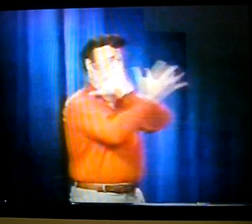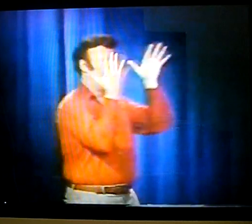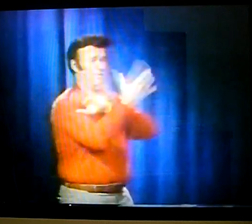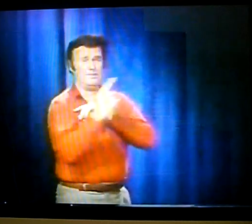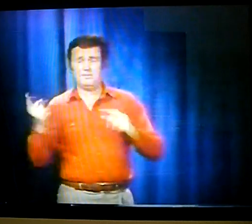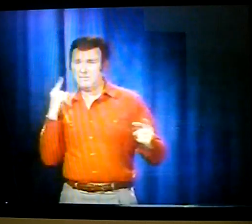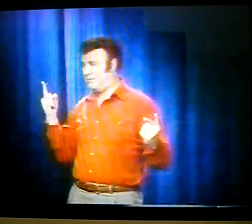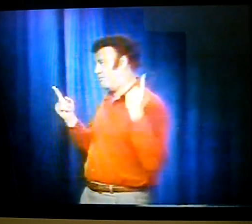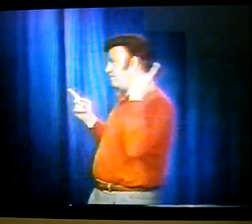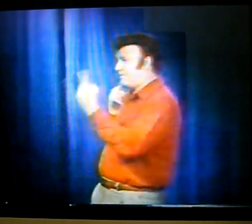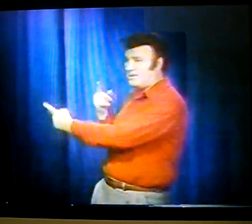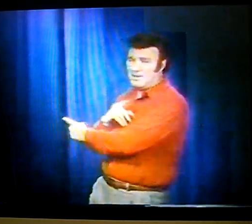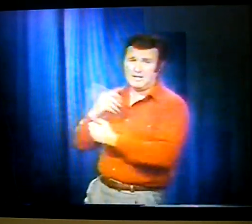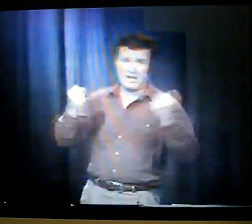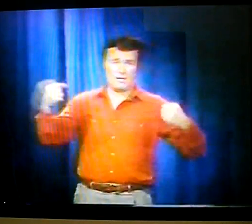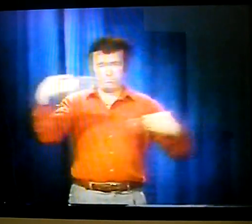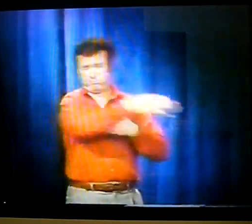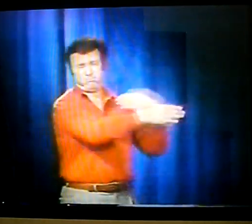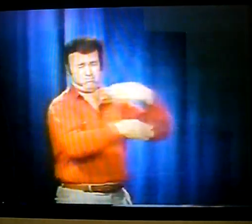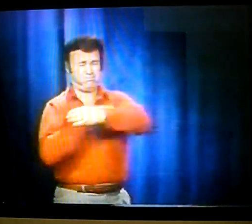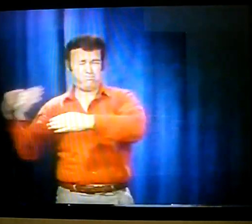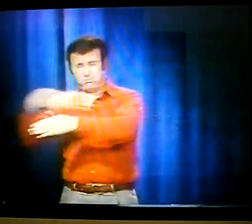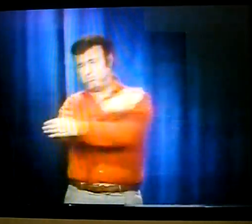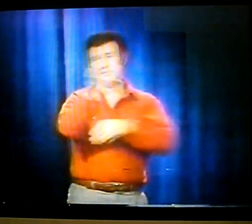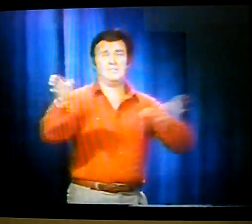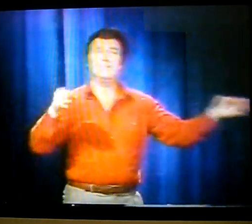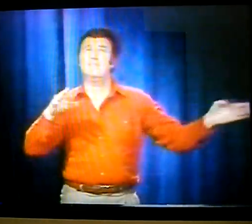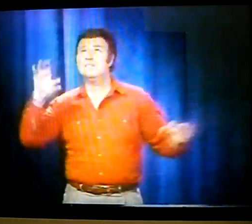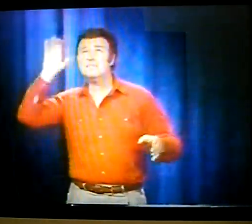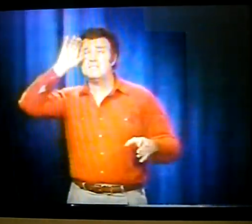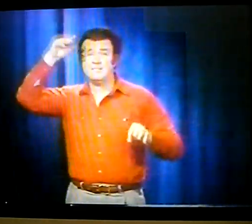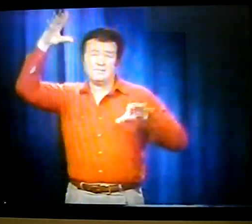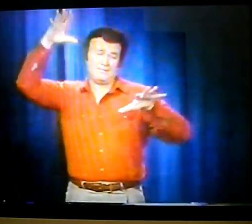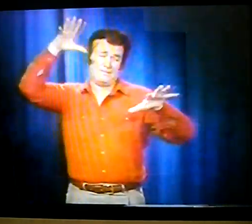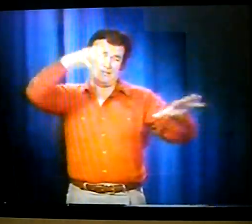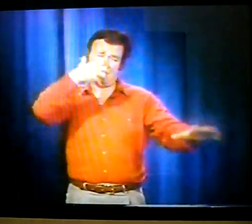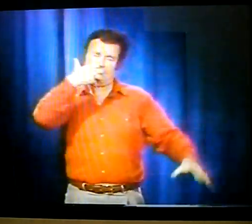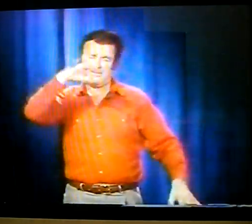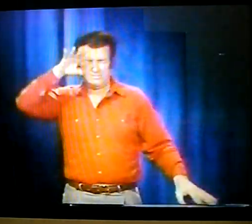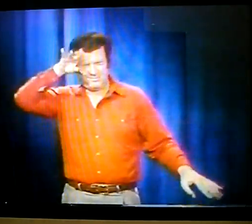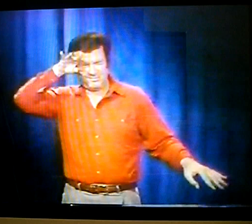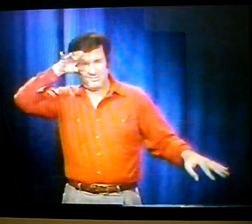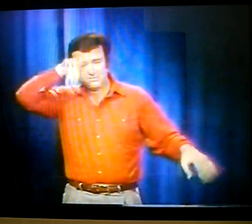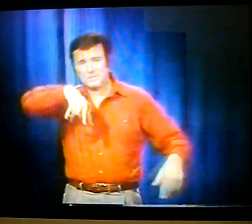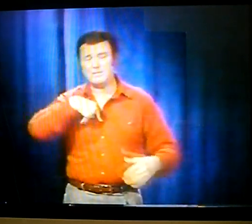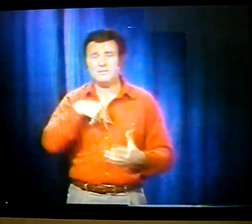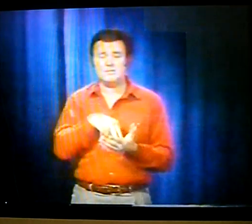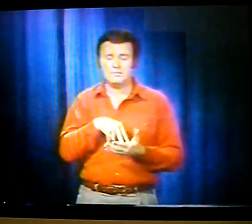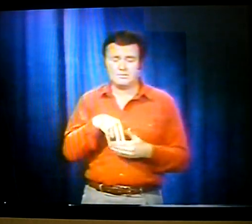people walking back and forth and bumping into me. The car was bustling around. The sun was beating down. was such a hot day.